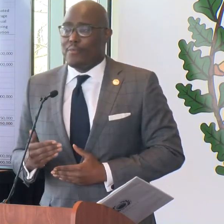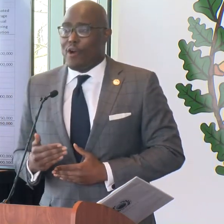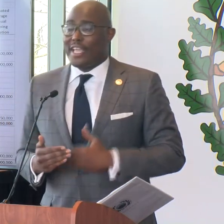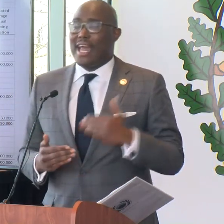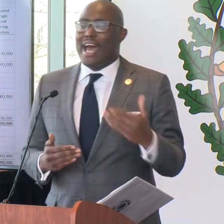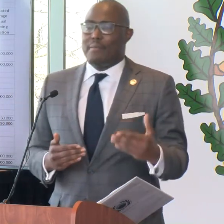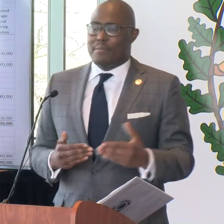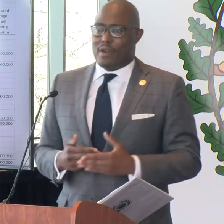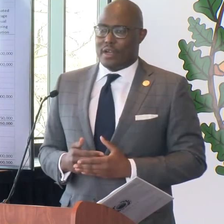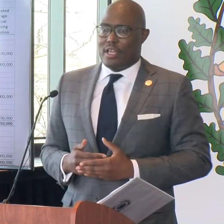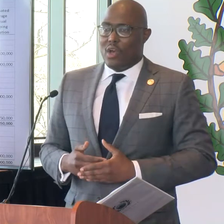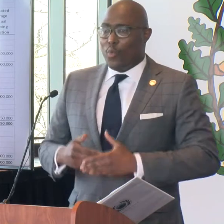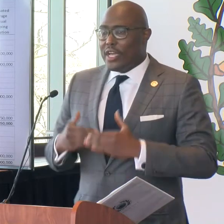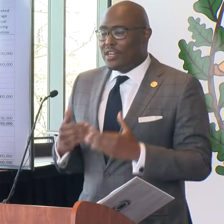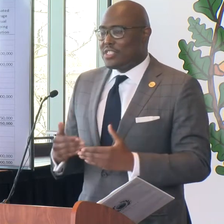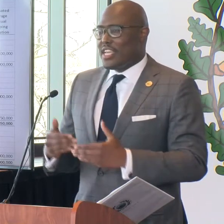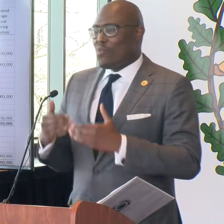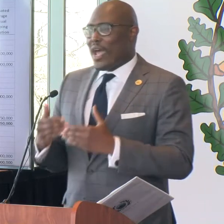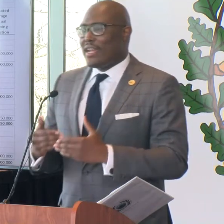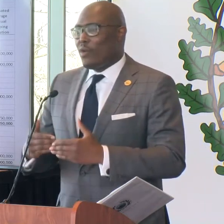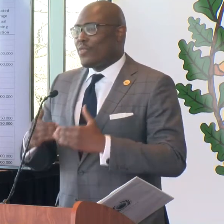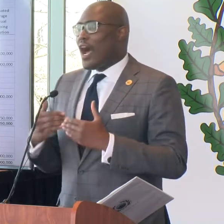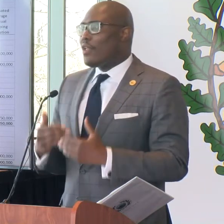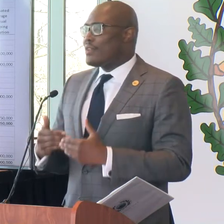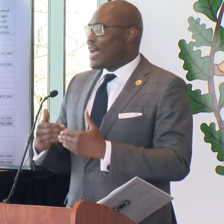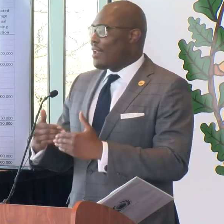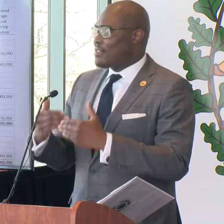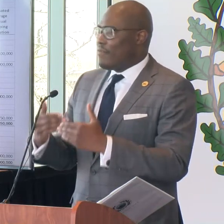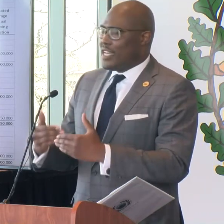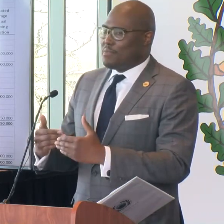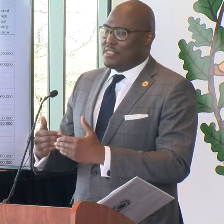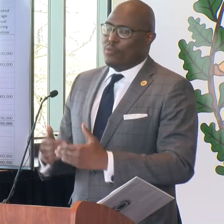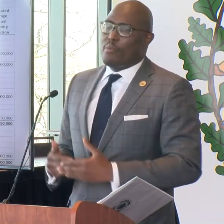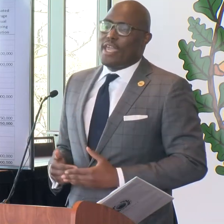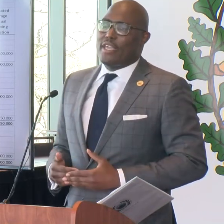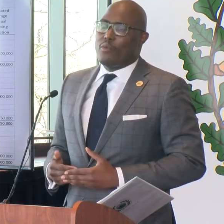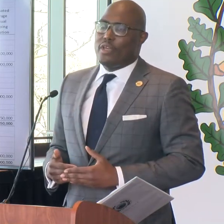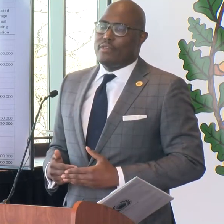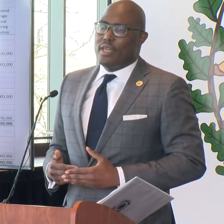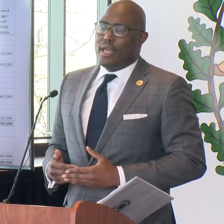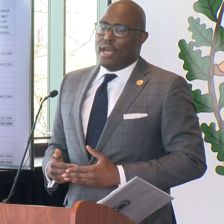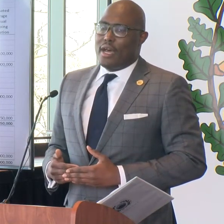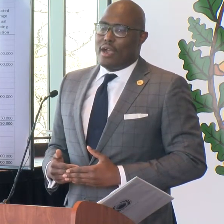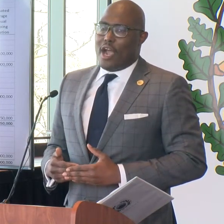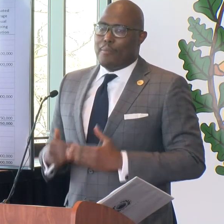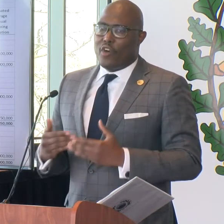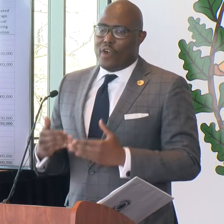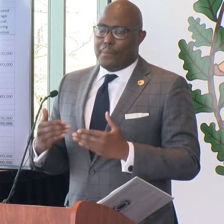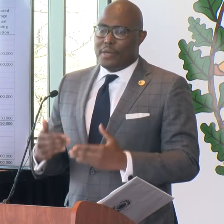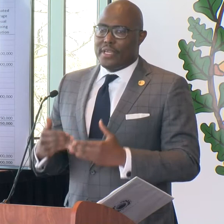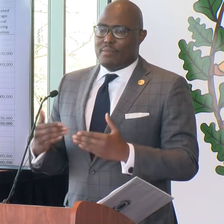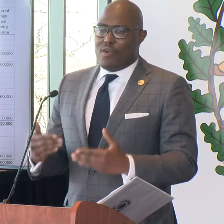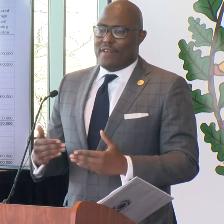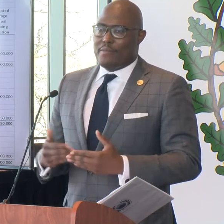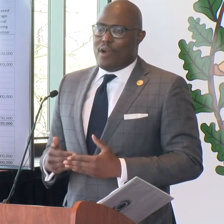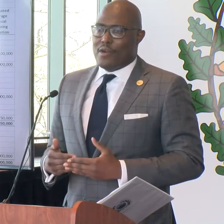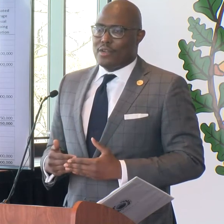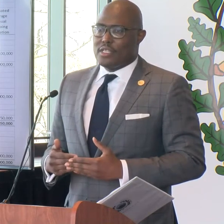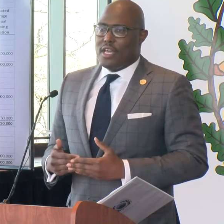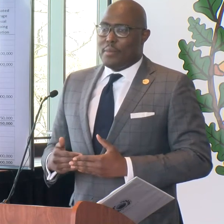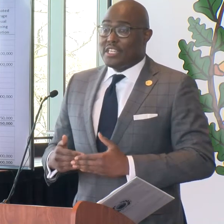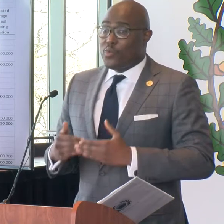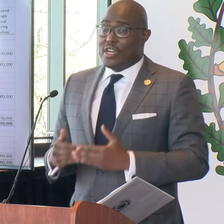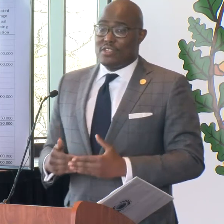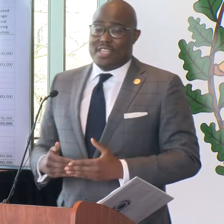World Memorial Park and Hyman Park. We understand right now with all the dollars and investments that we're making with both our public and private